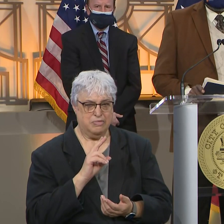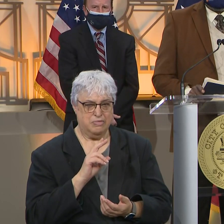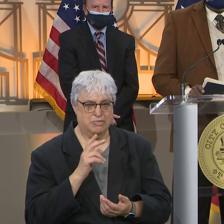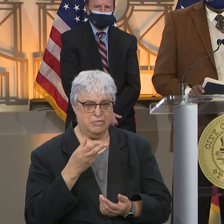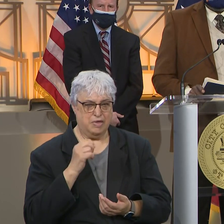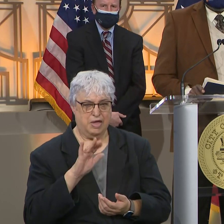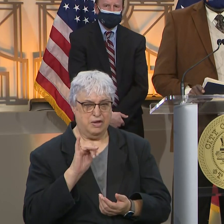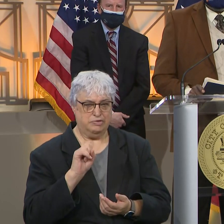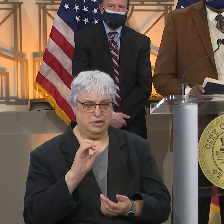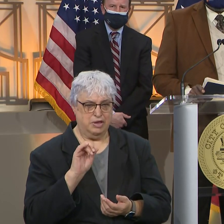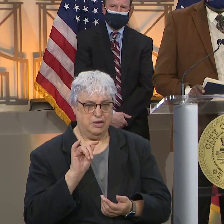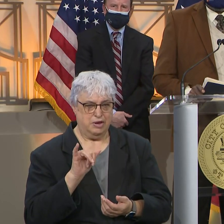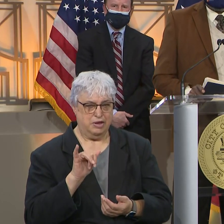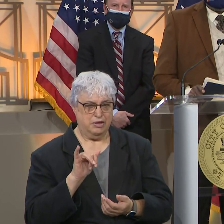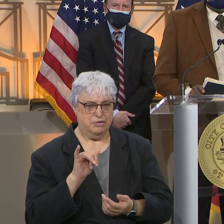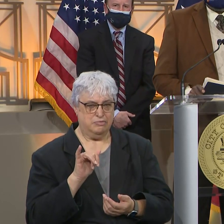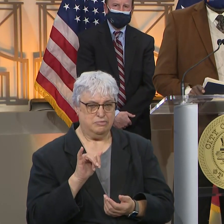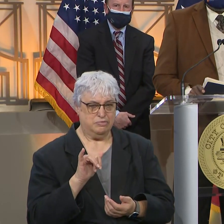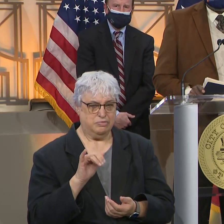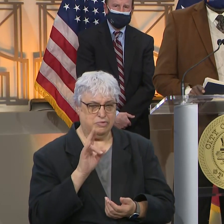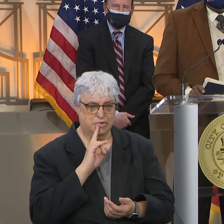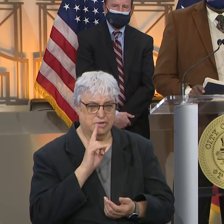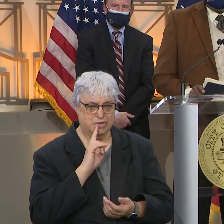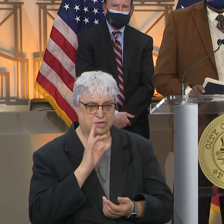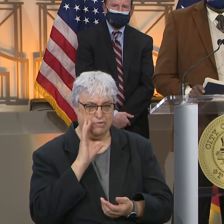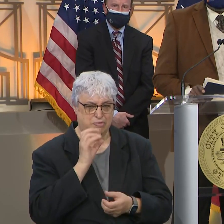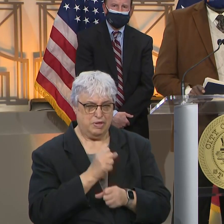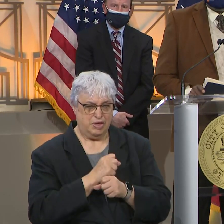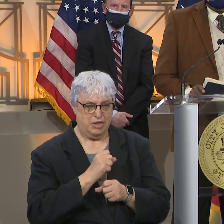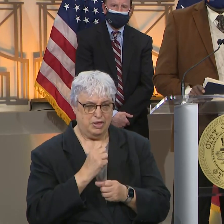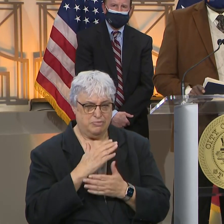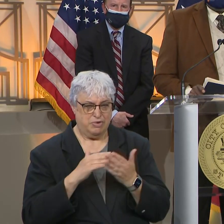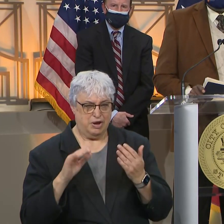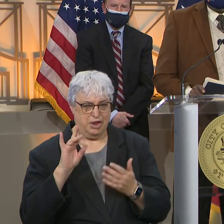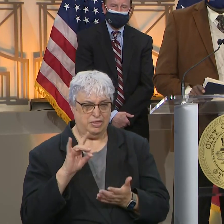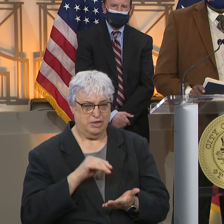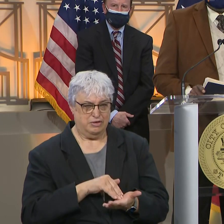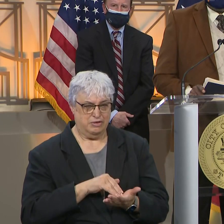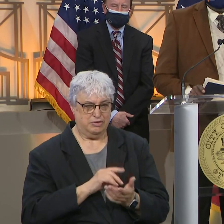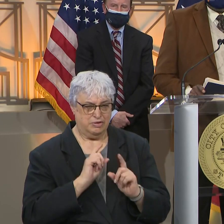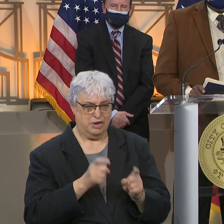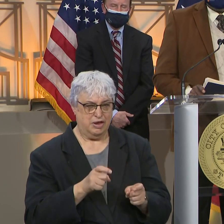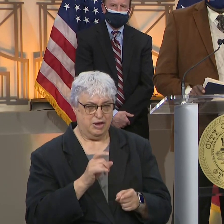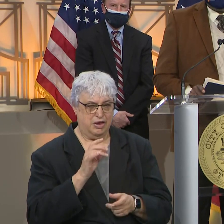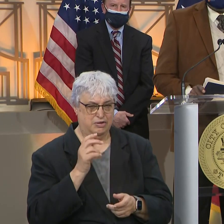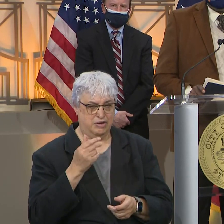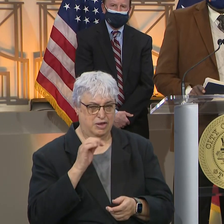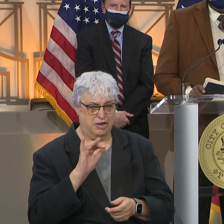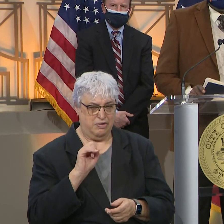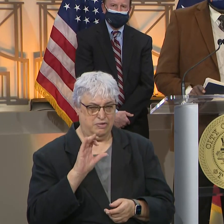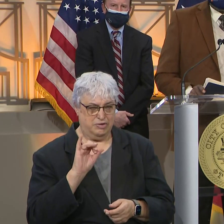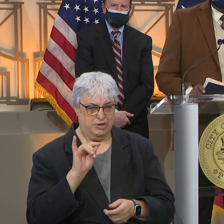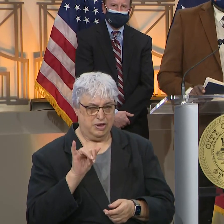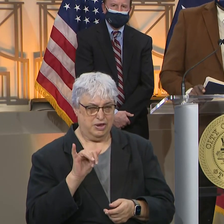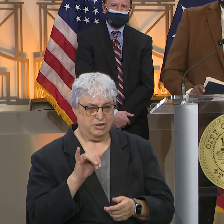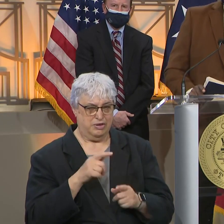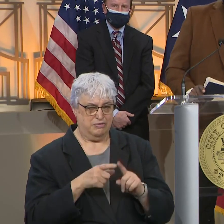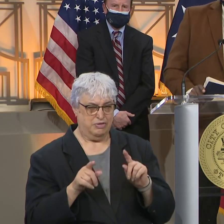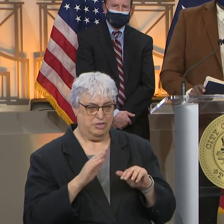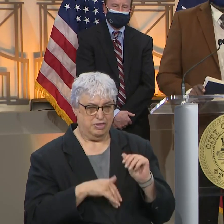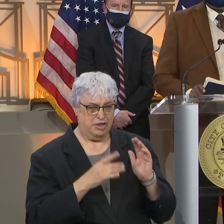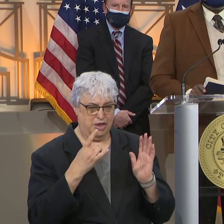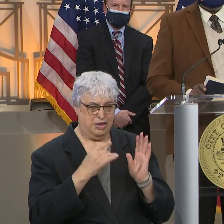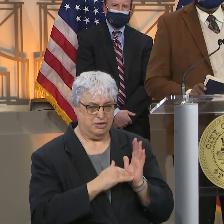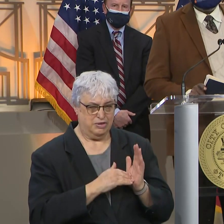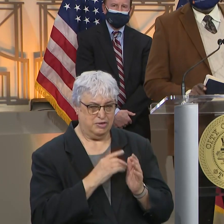of Harris County. Is Houston going to get part of the 8,000 that have been sent to Harris County different from the